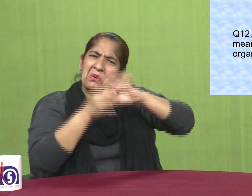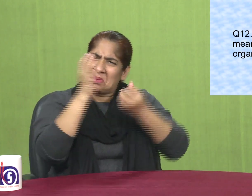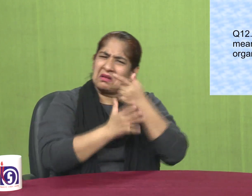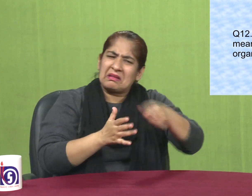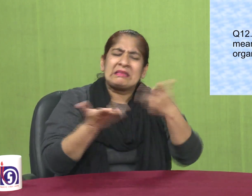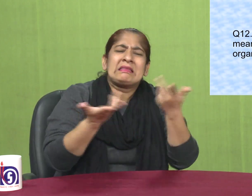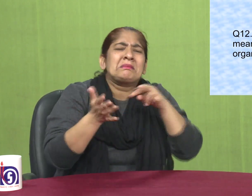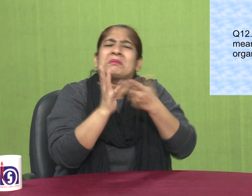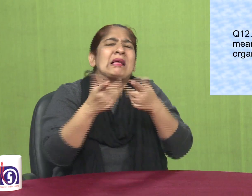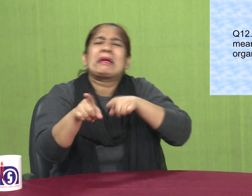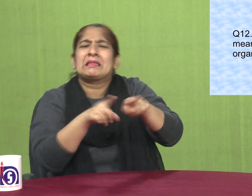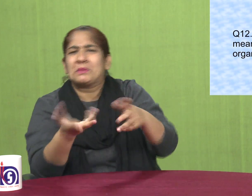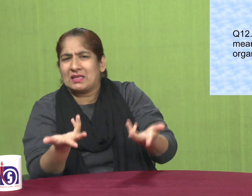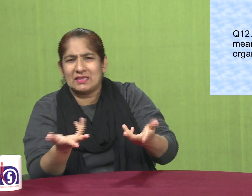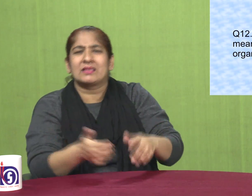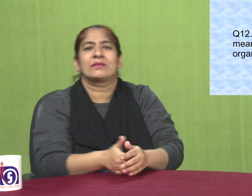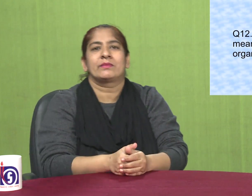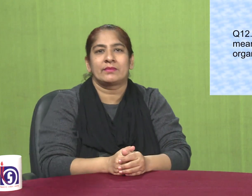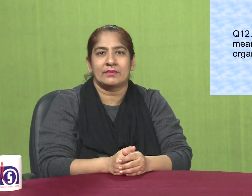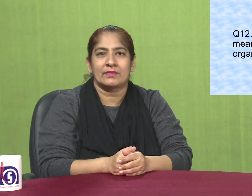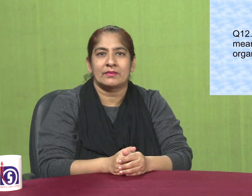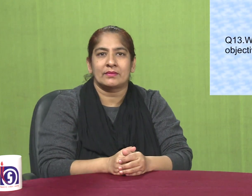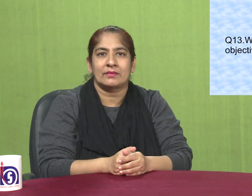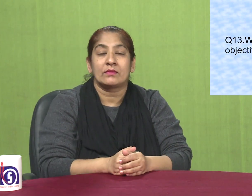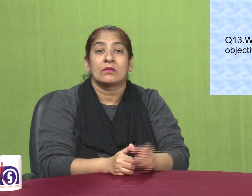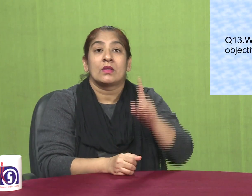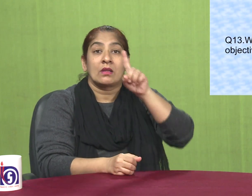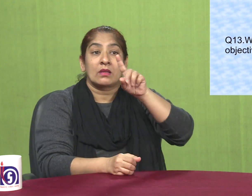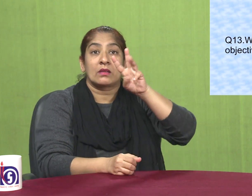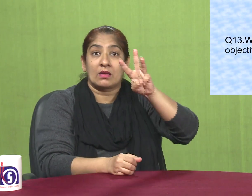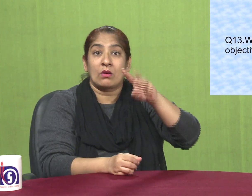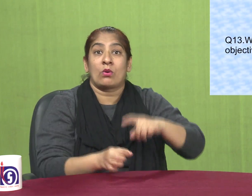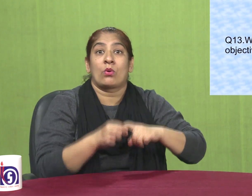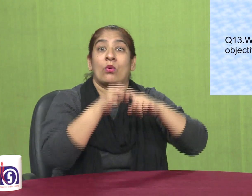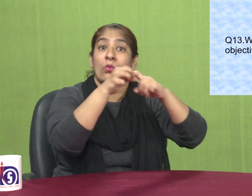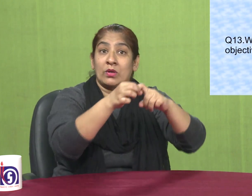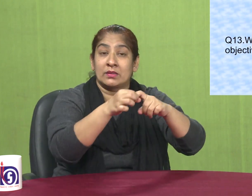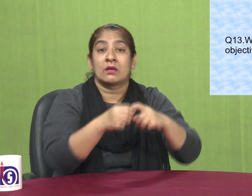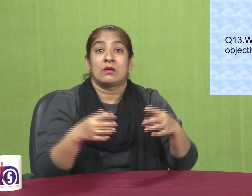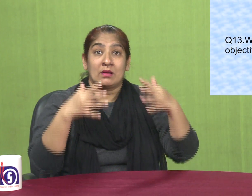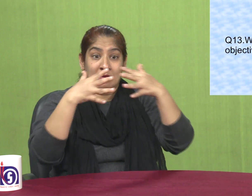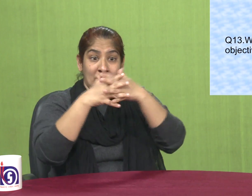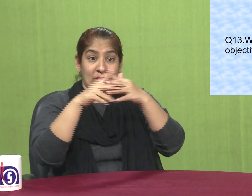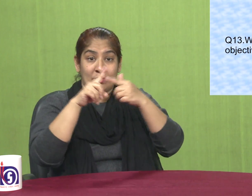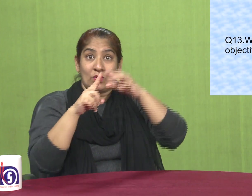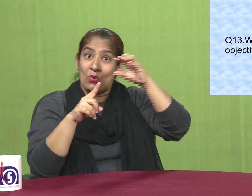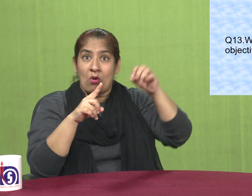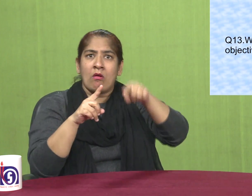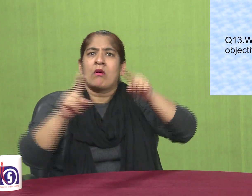question number 13 what